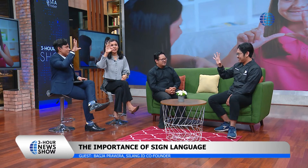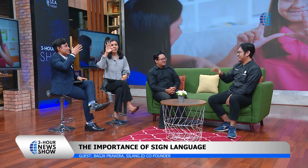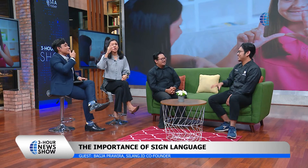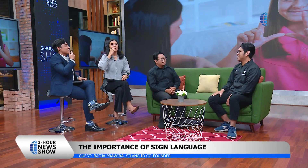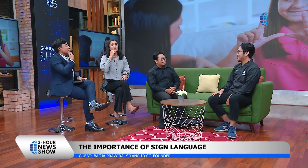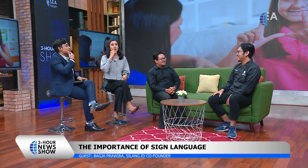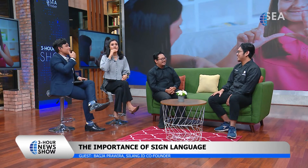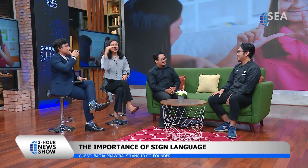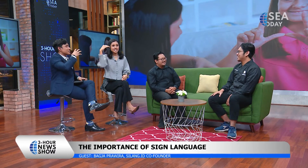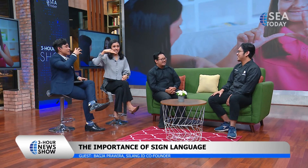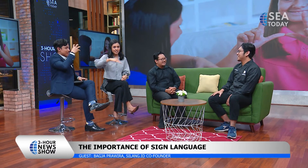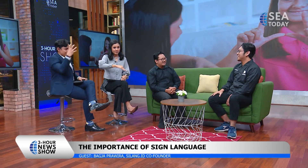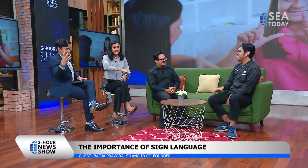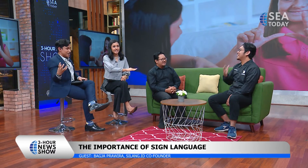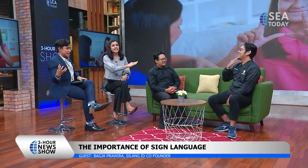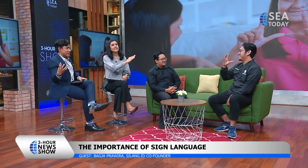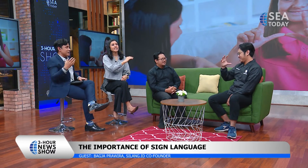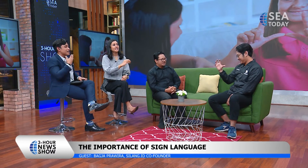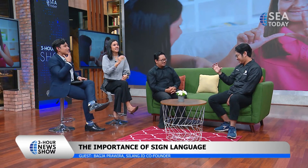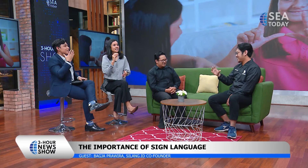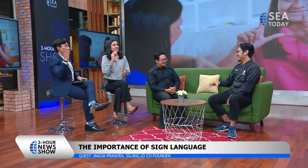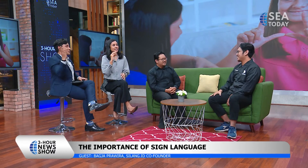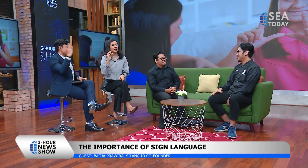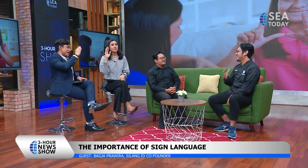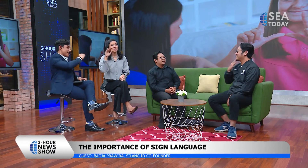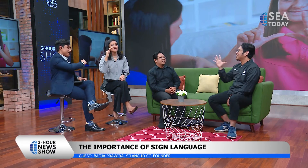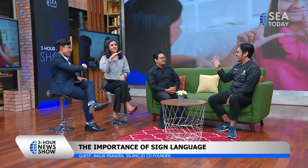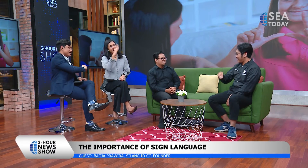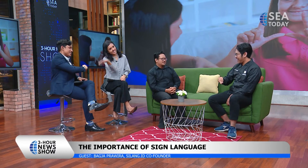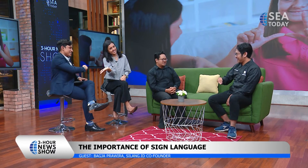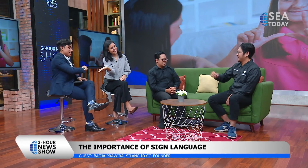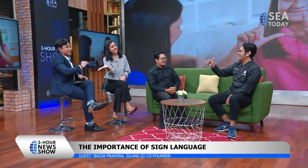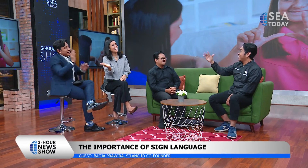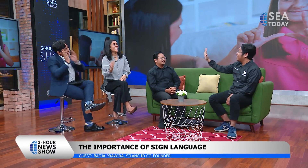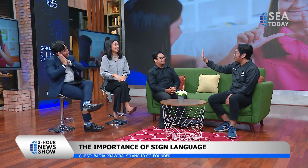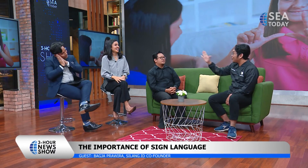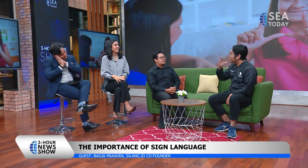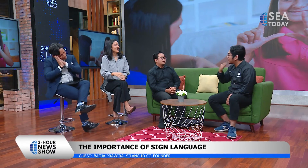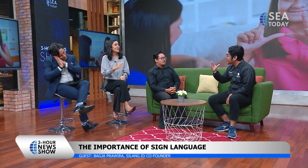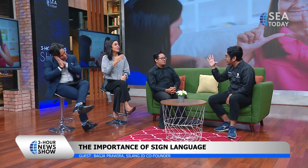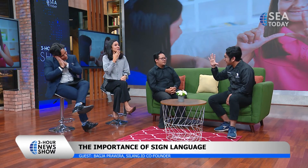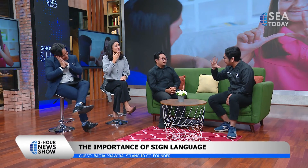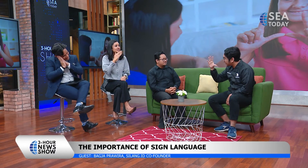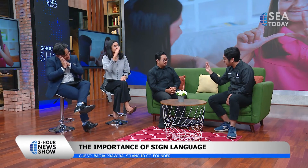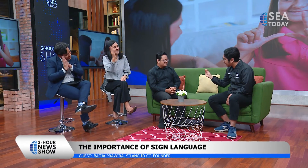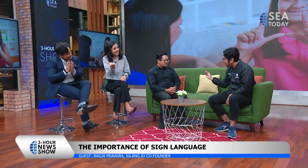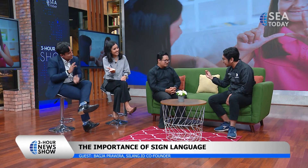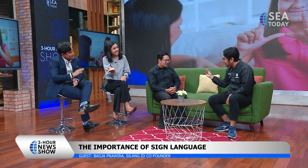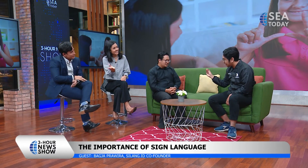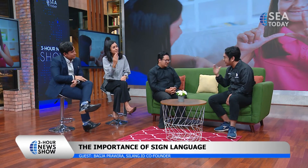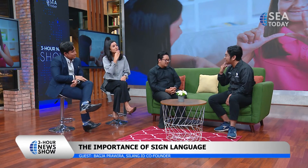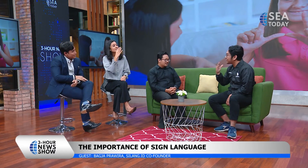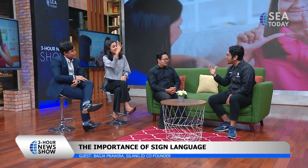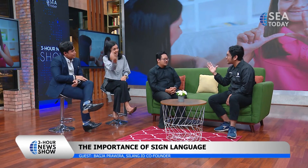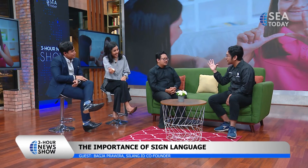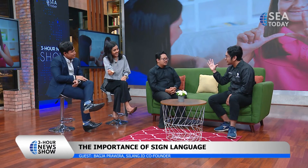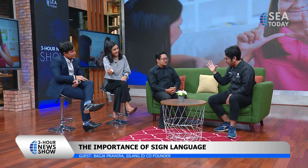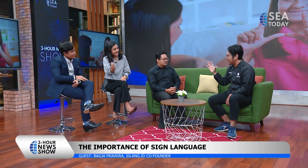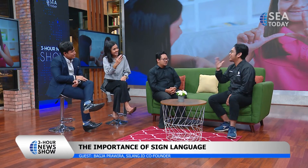good evening good evening good i'm gonna oh wait good night good night good